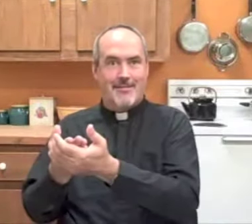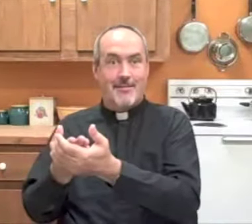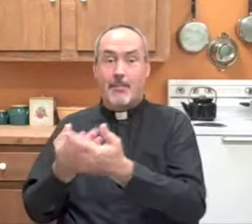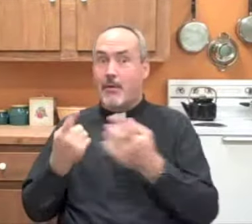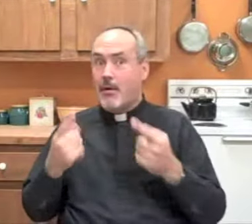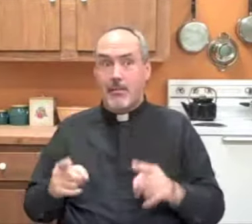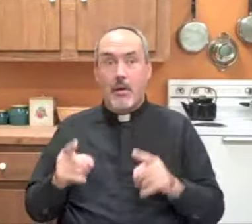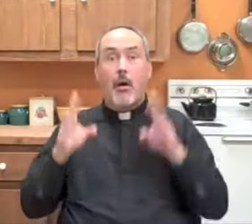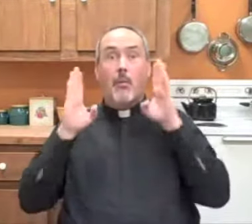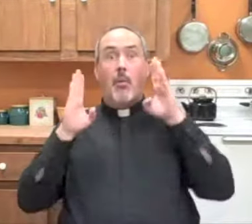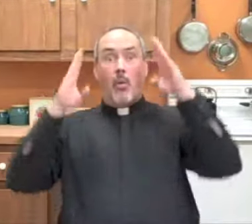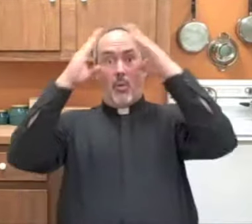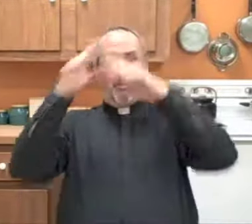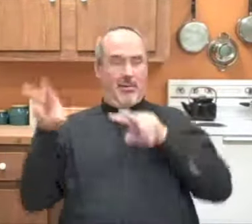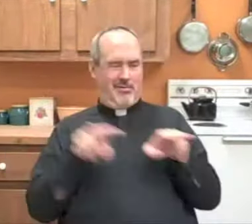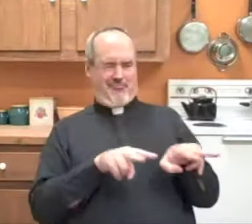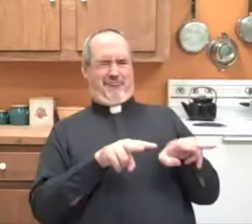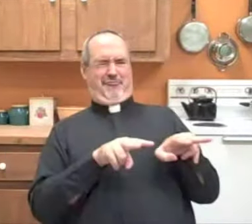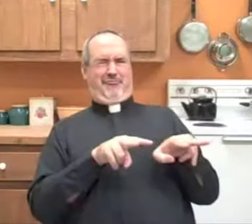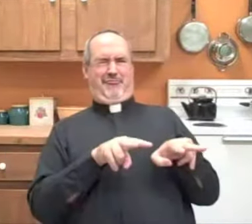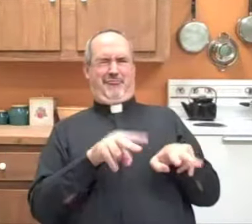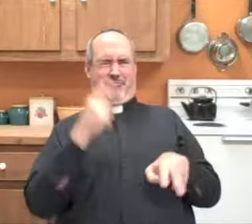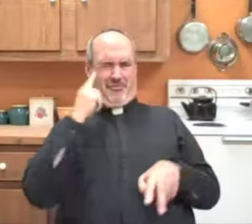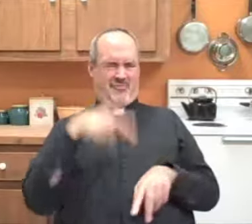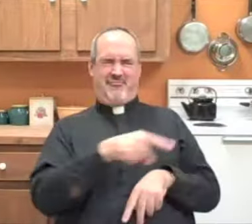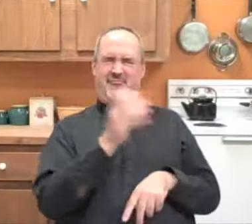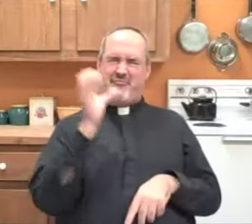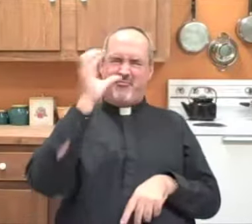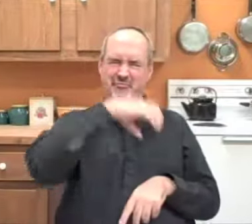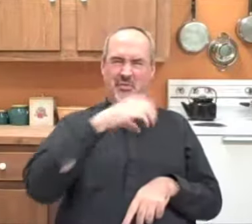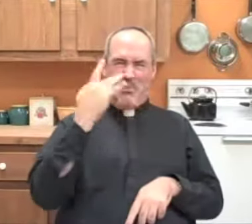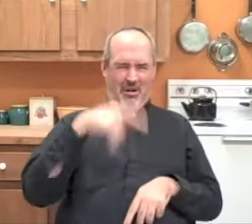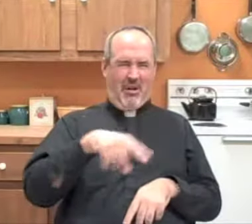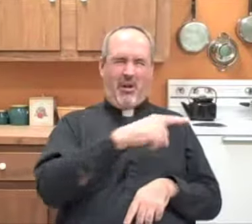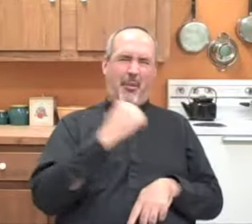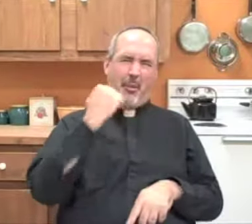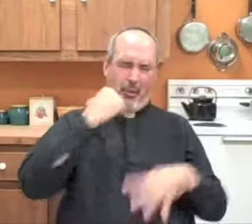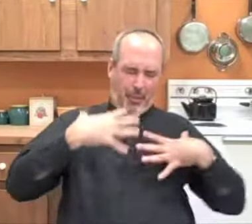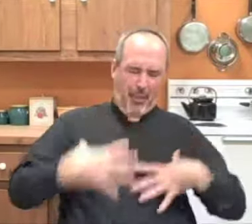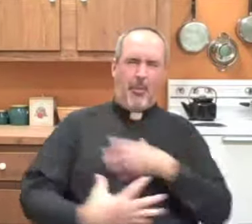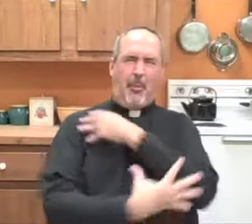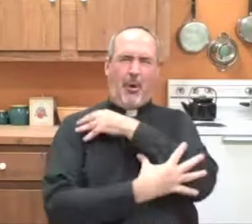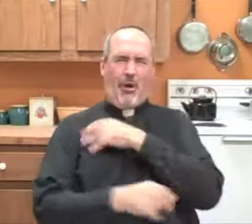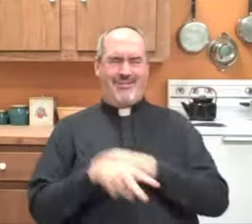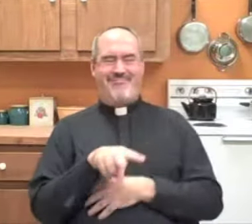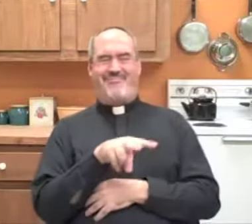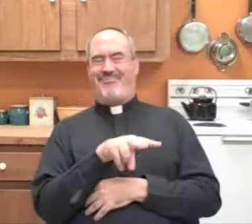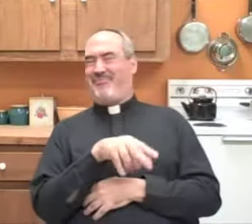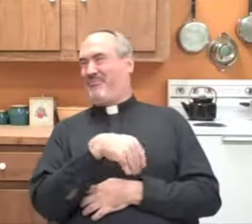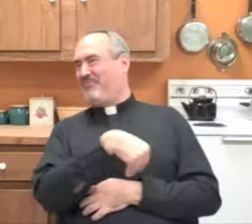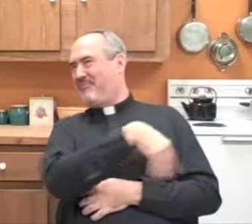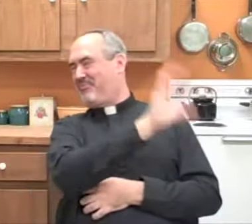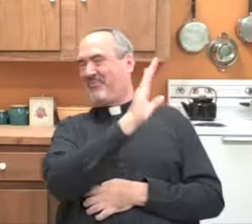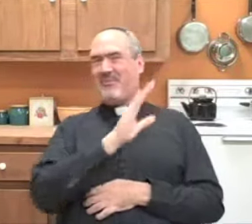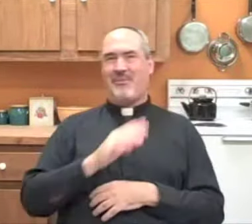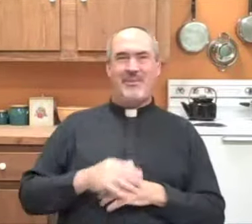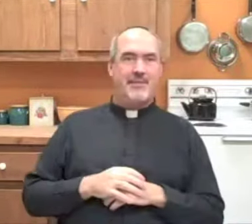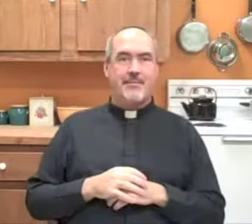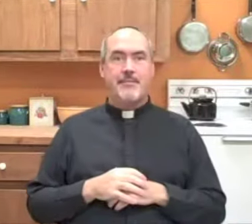arrived, the Pope took one look at them, and because of their impoverished look, he sent them